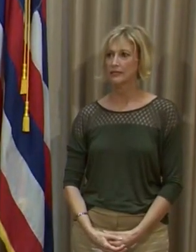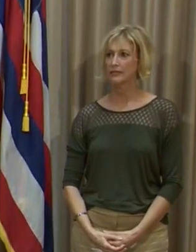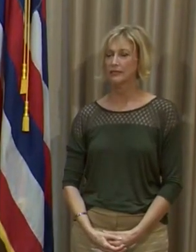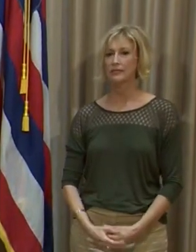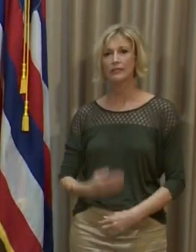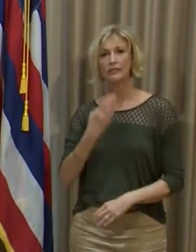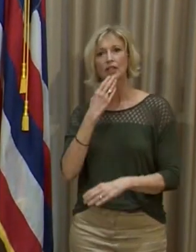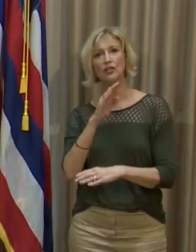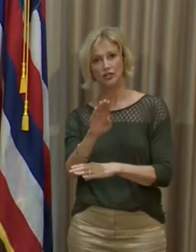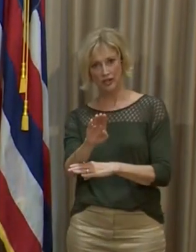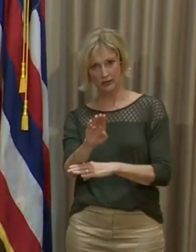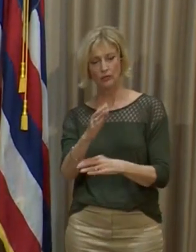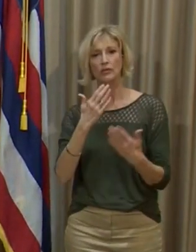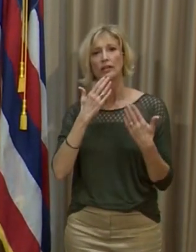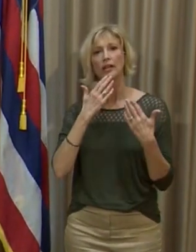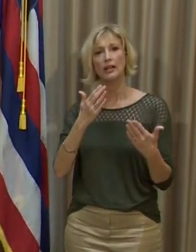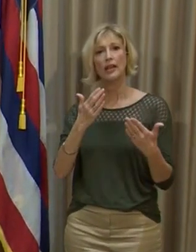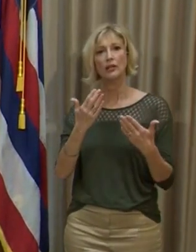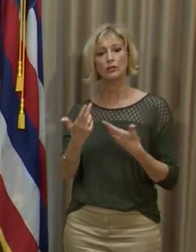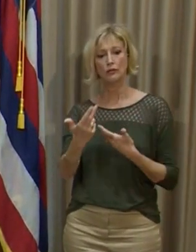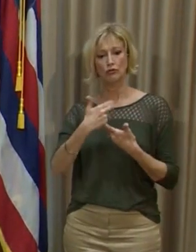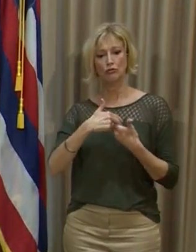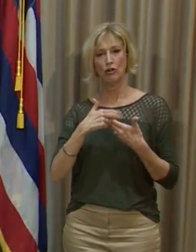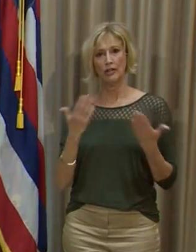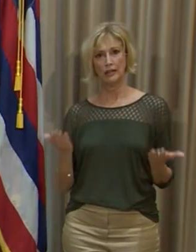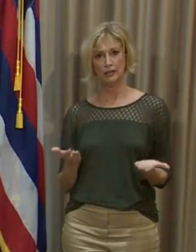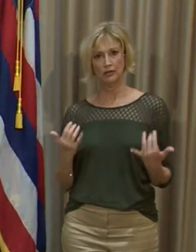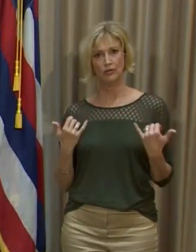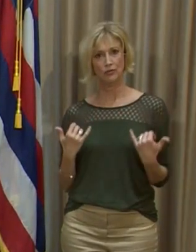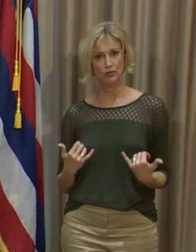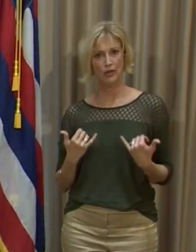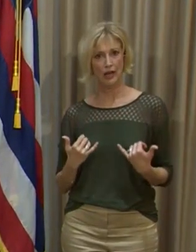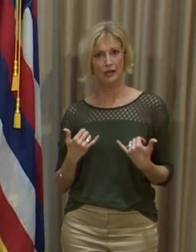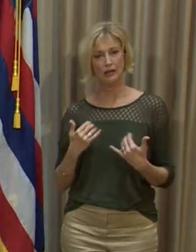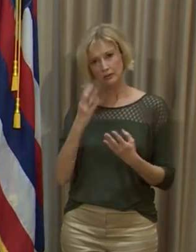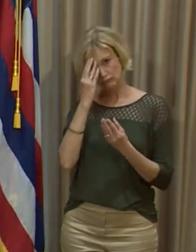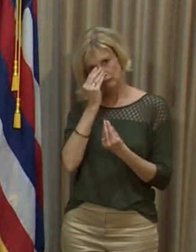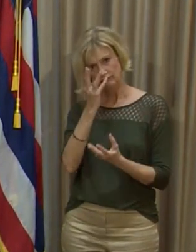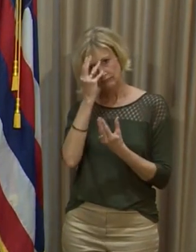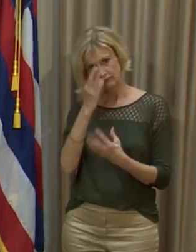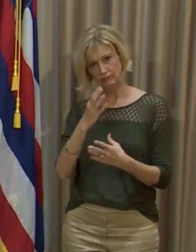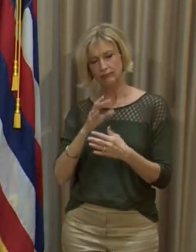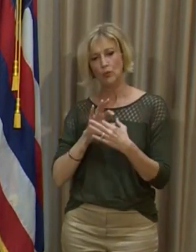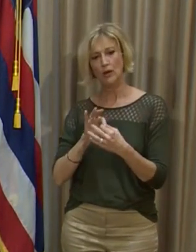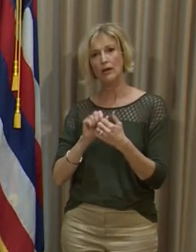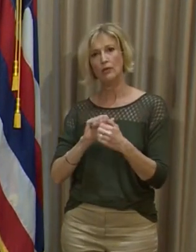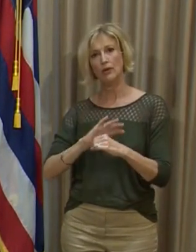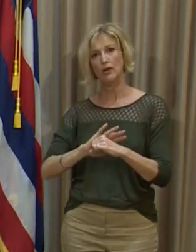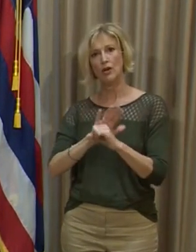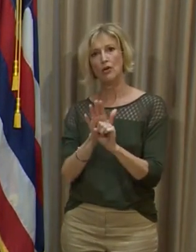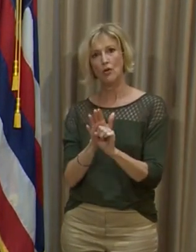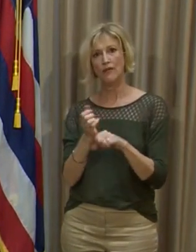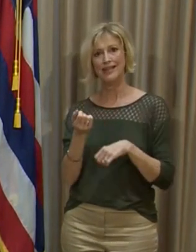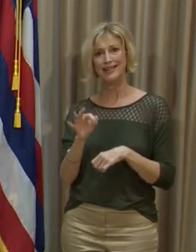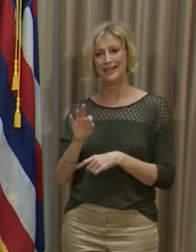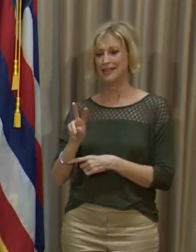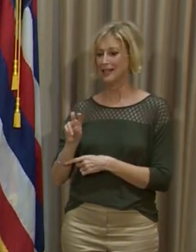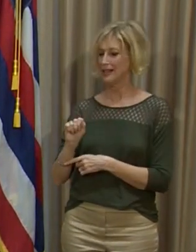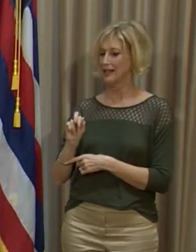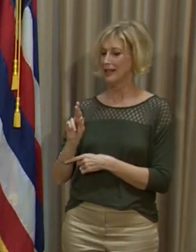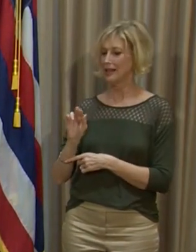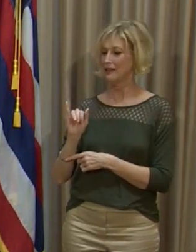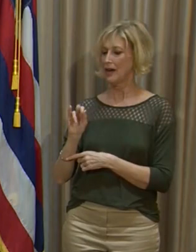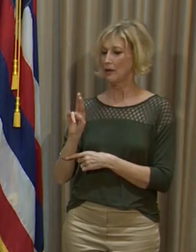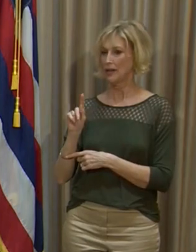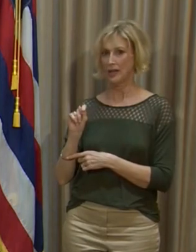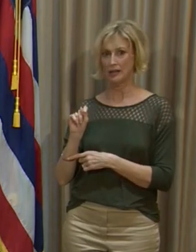Good afternoon and thank you for joining us here today for this update on COVID-19 variants circulating